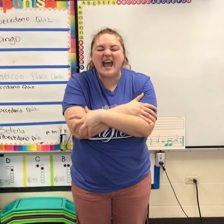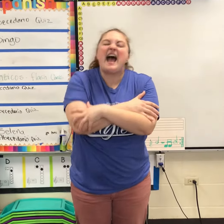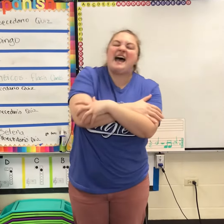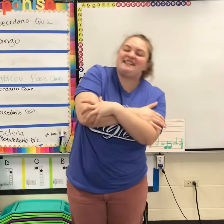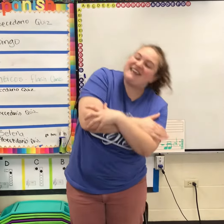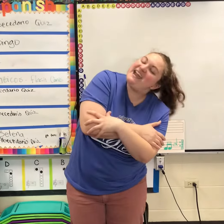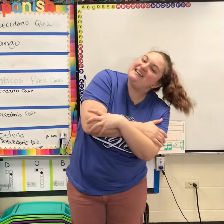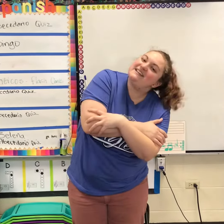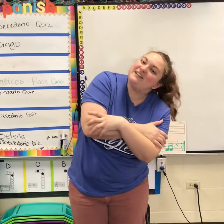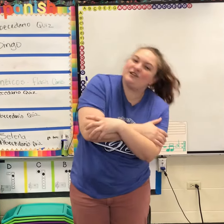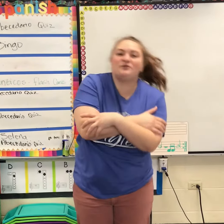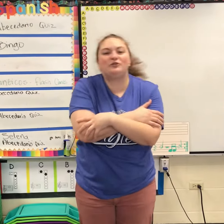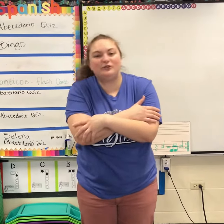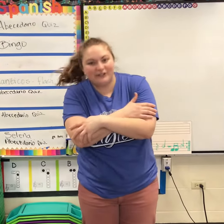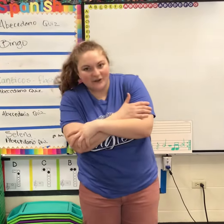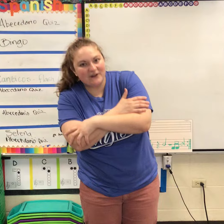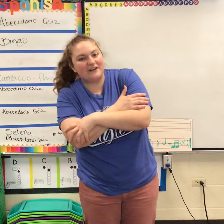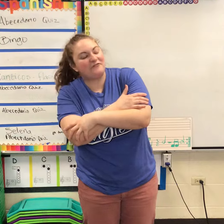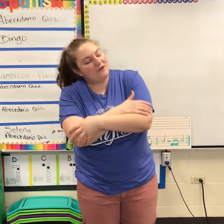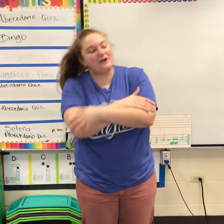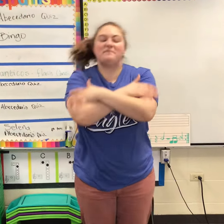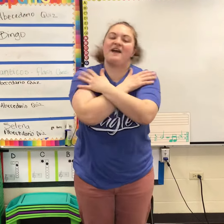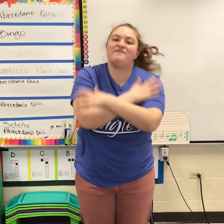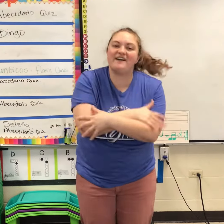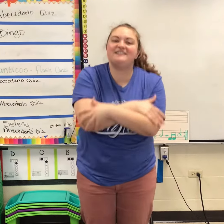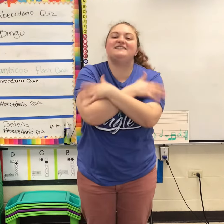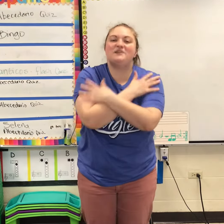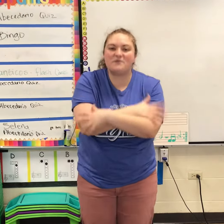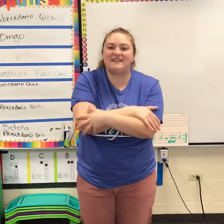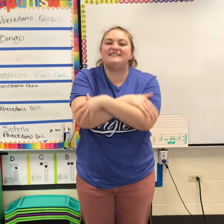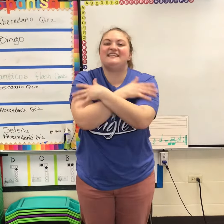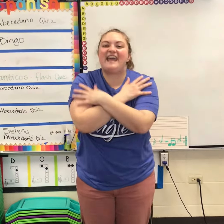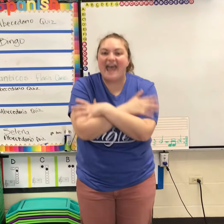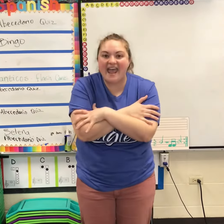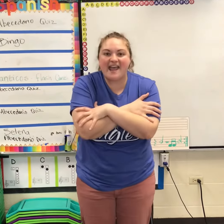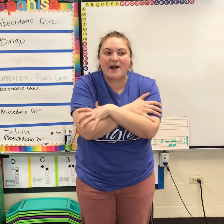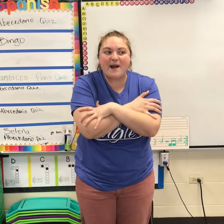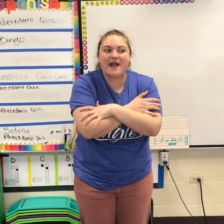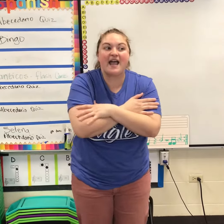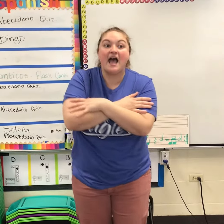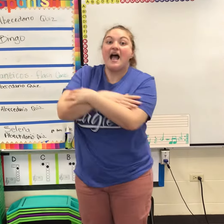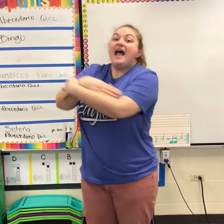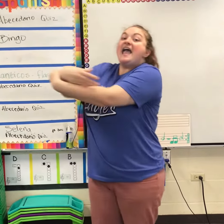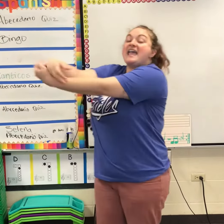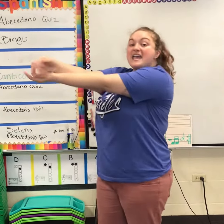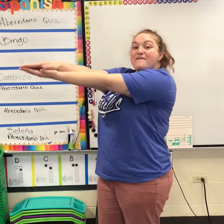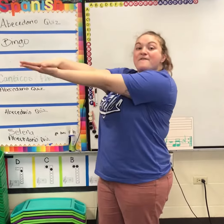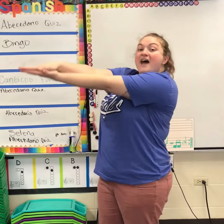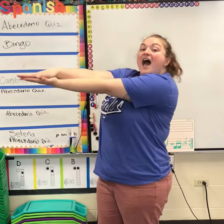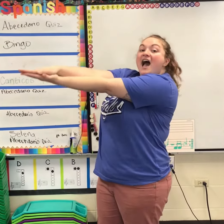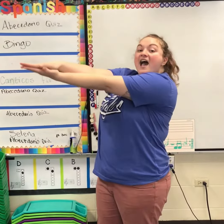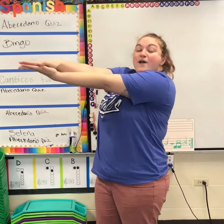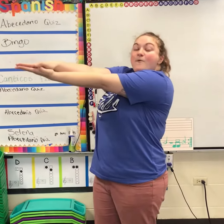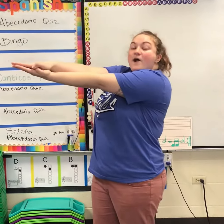I'd thank you Lord for my fuzzy wuzzy bear. If I were